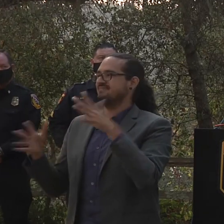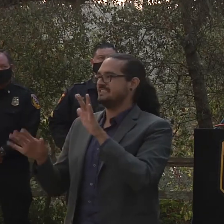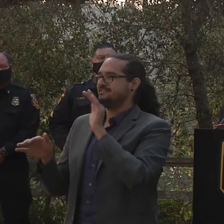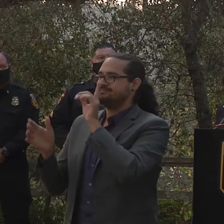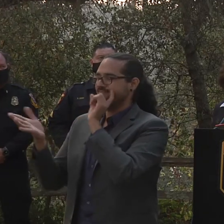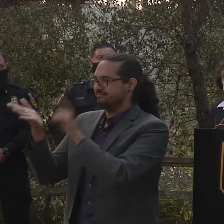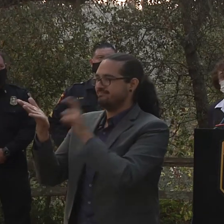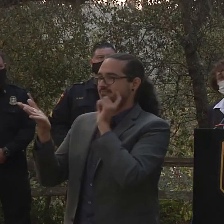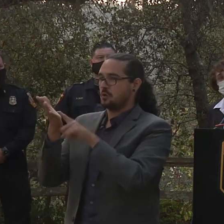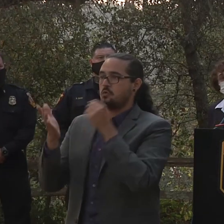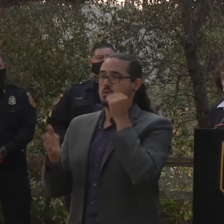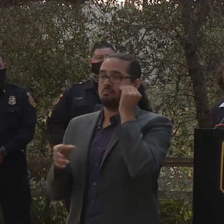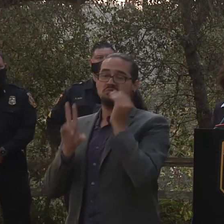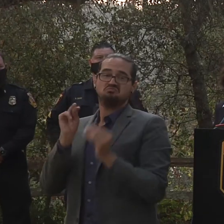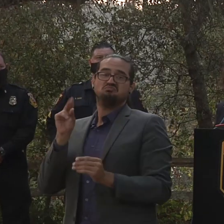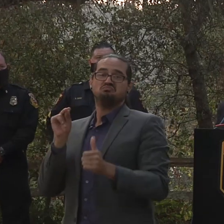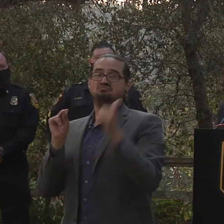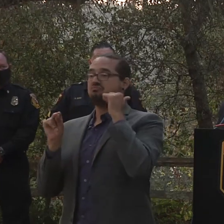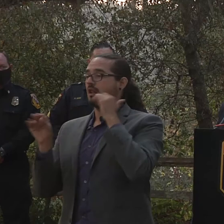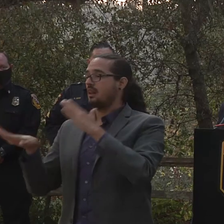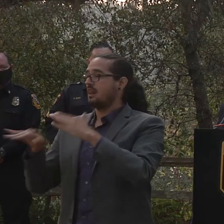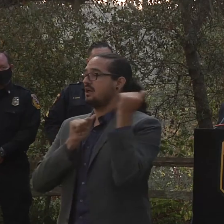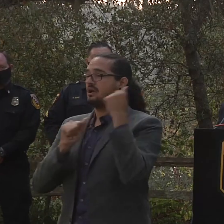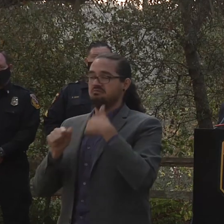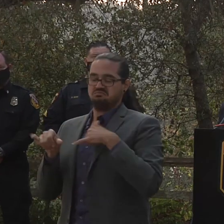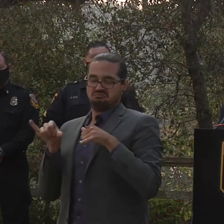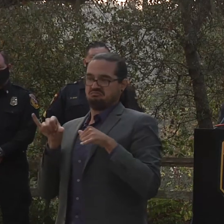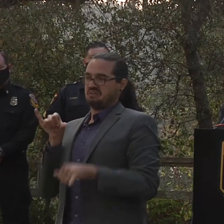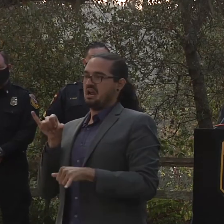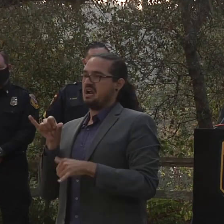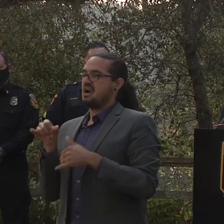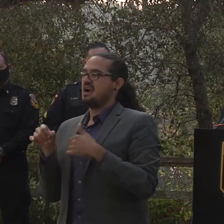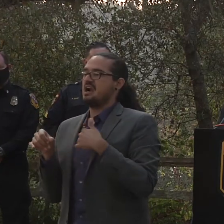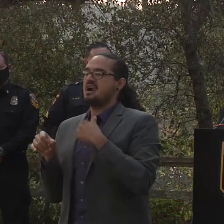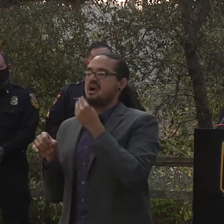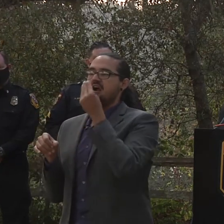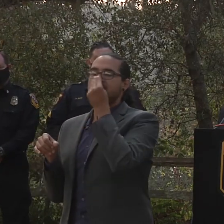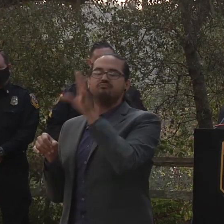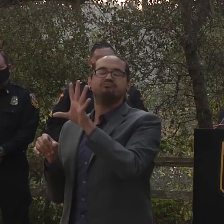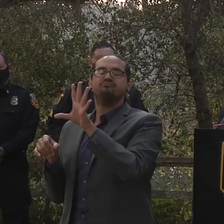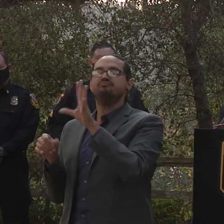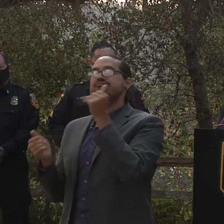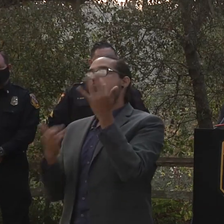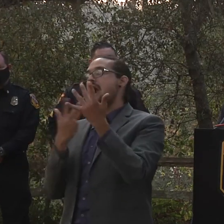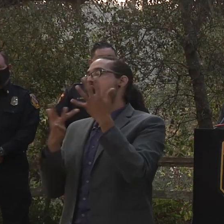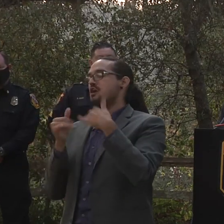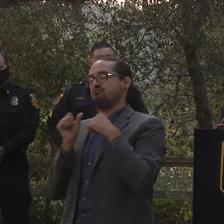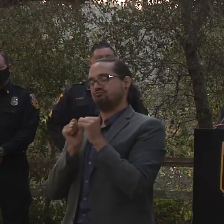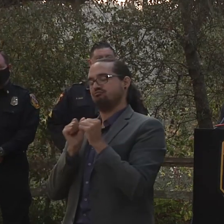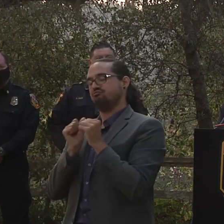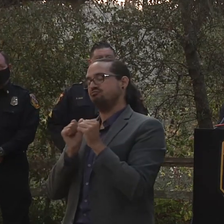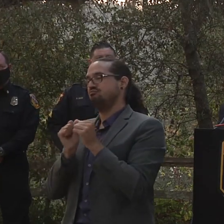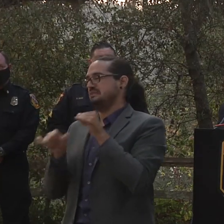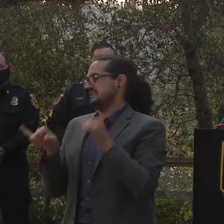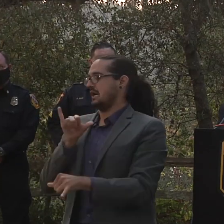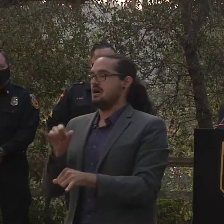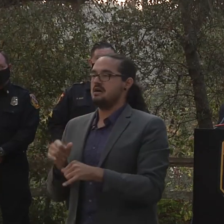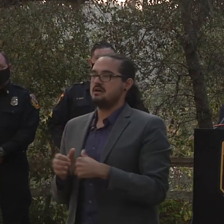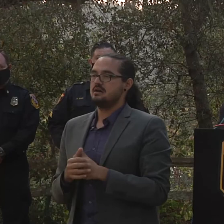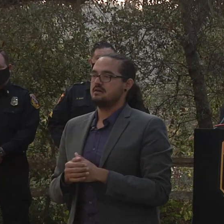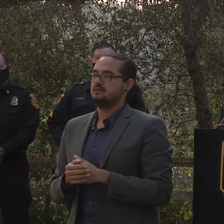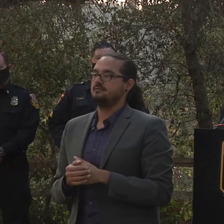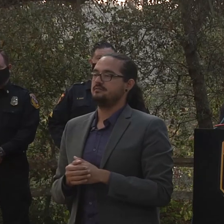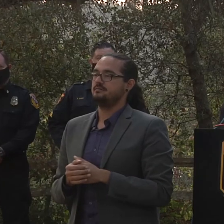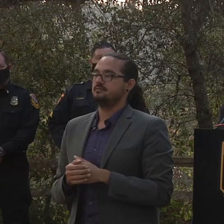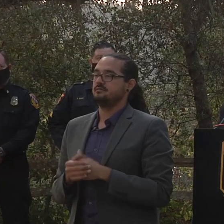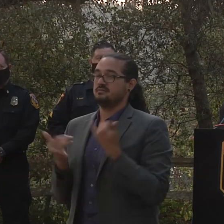this uh fire out than leave and obviously we encouraged them to leave for for their safety but our number was 347. that